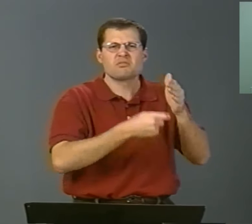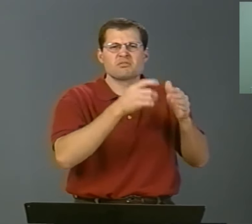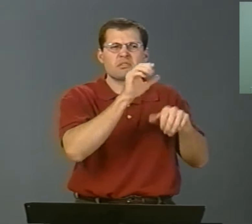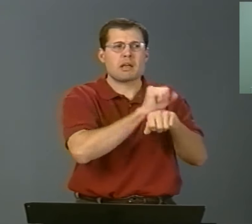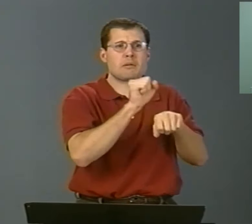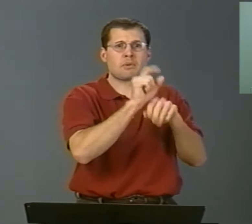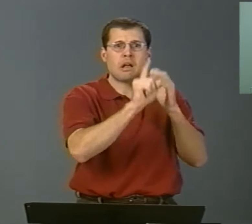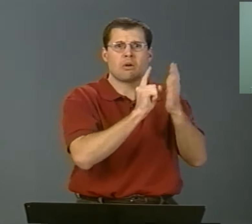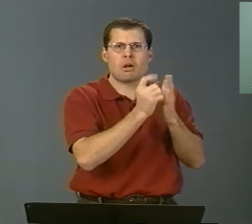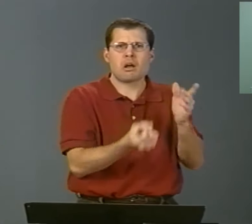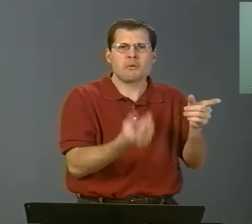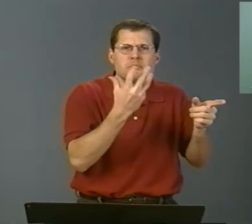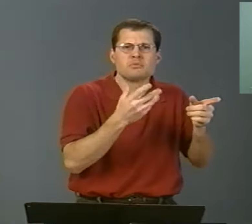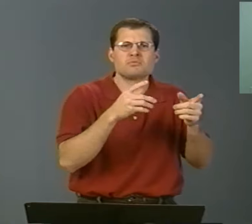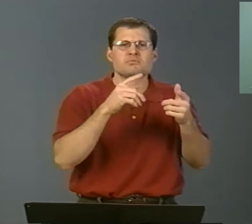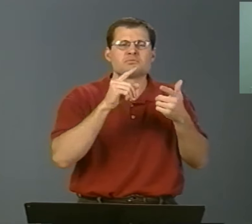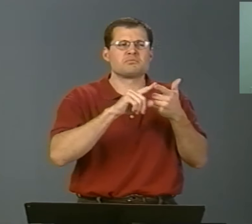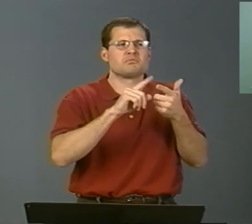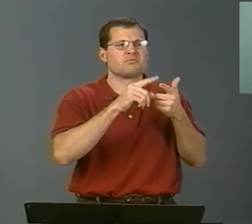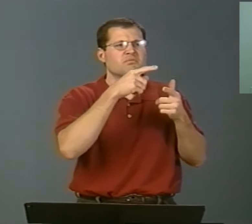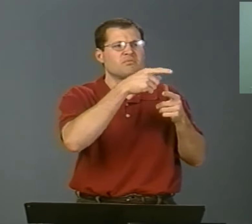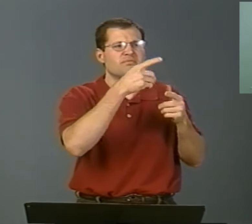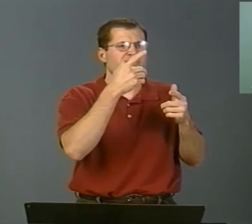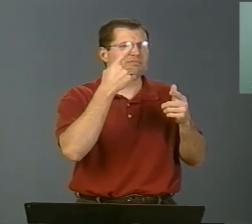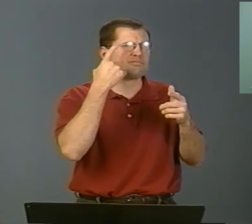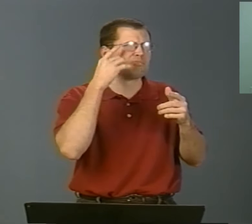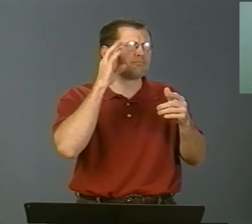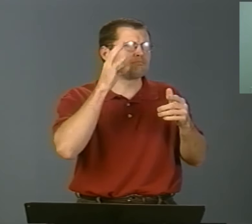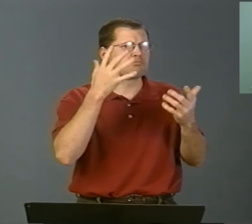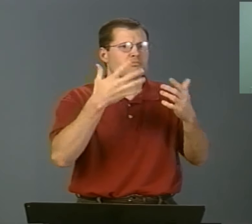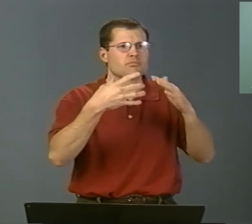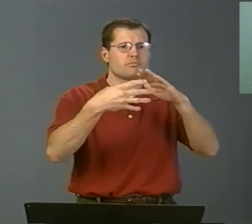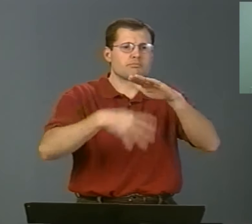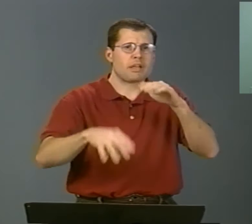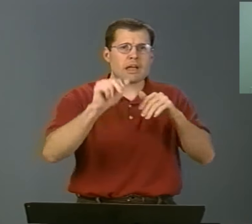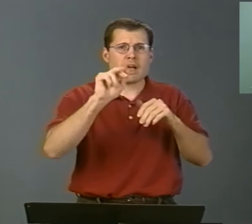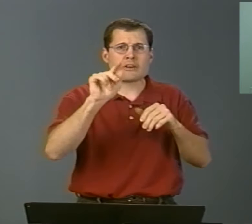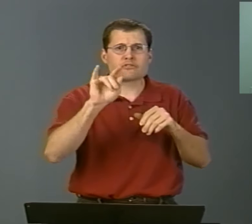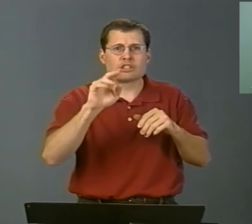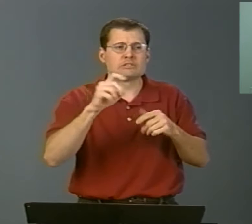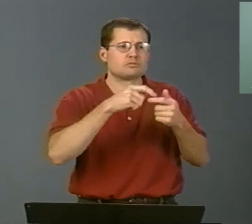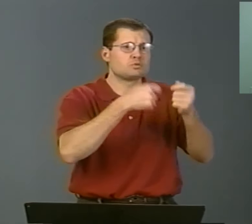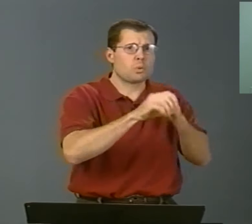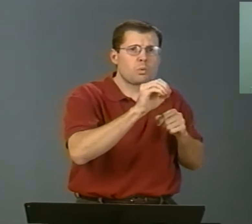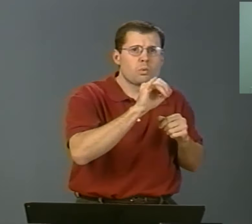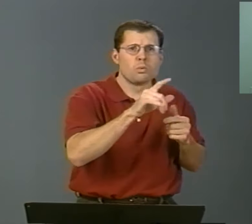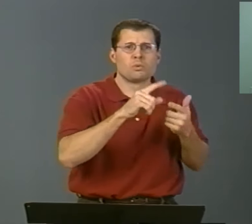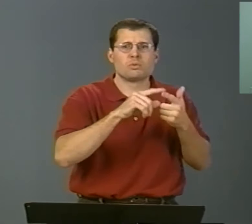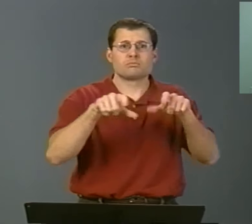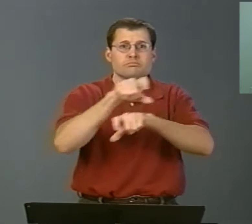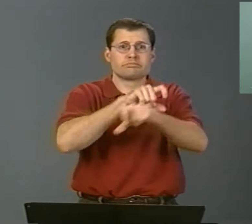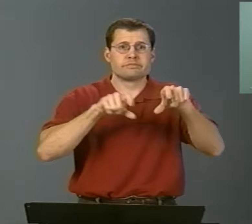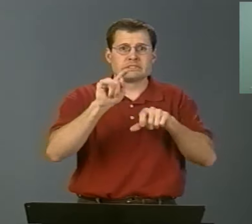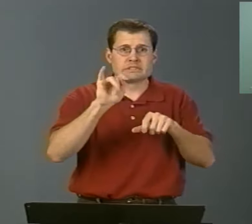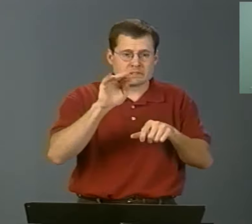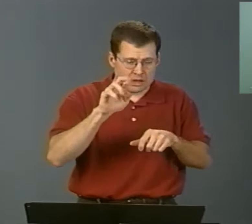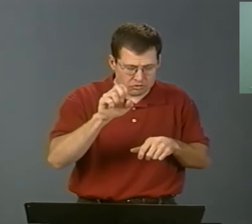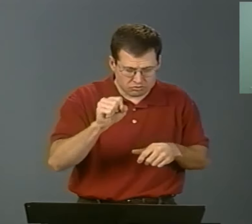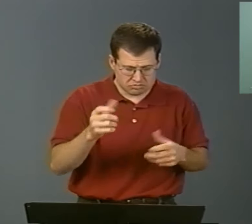Can ask and compare prices, like how much it would cost for an oil change